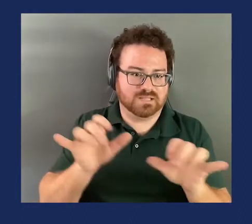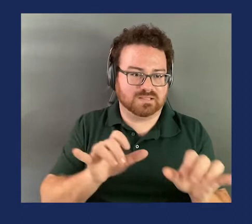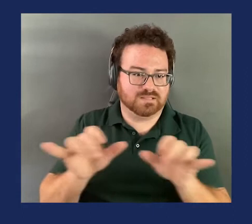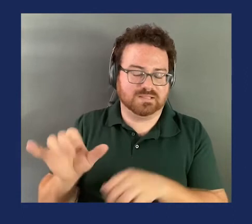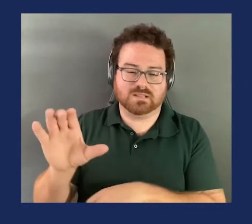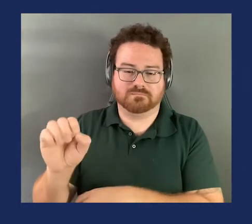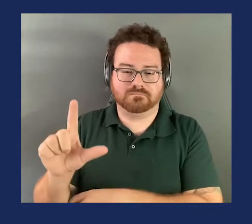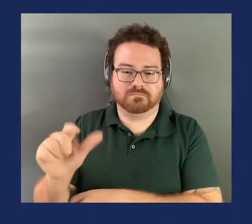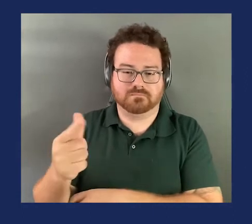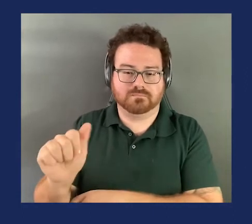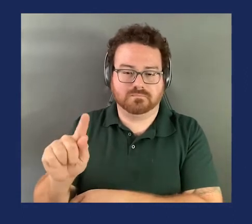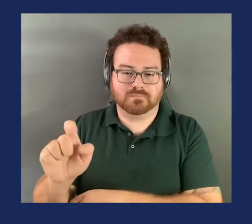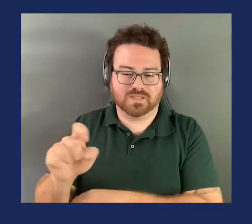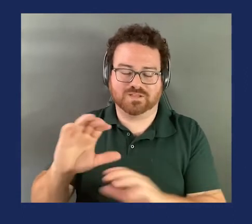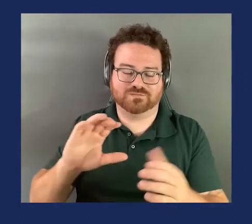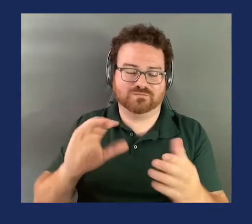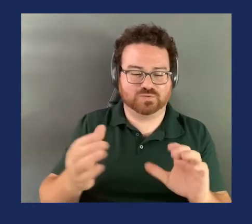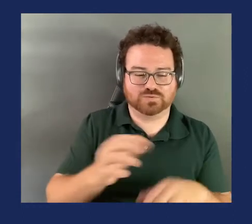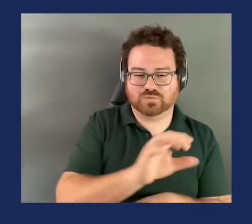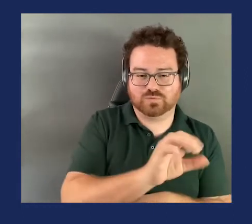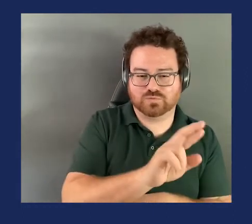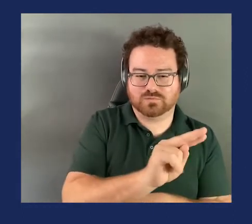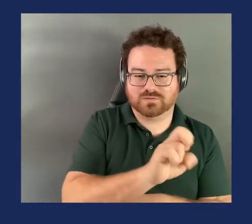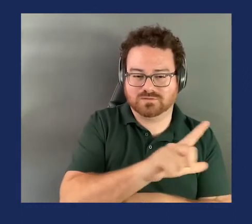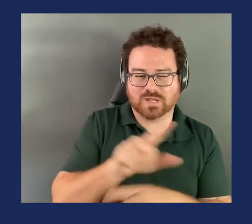versus Cornell during your playing years, you're about to go 4-0.